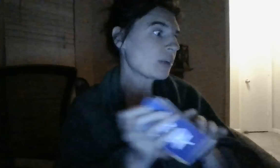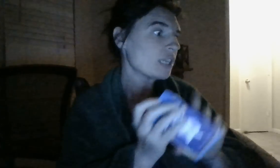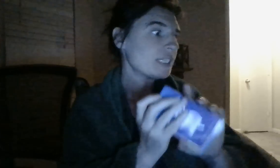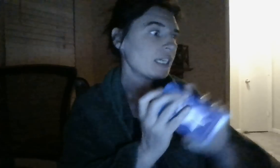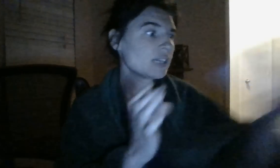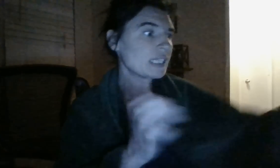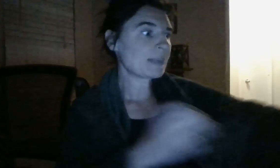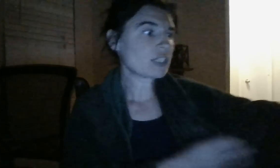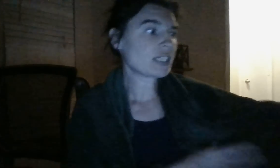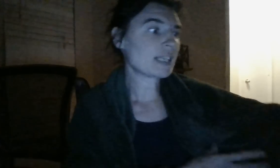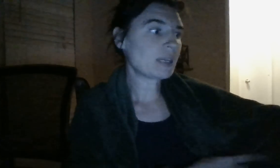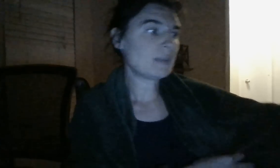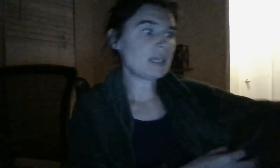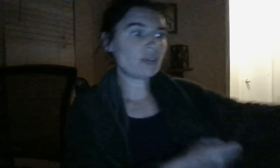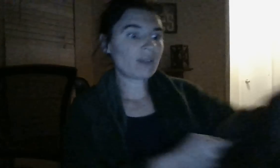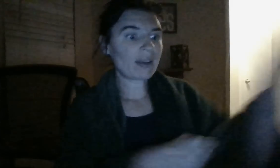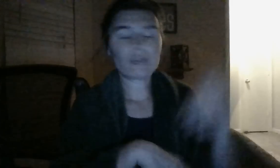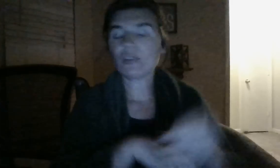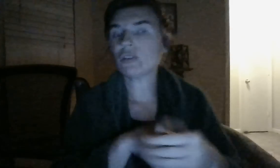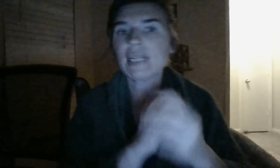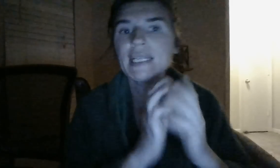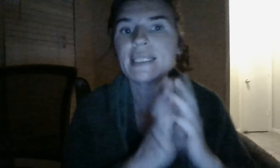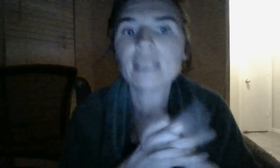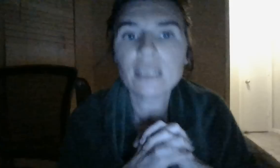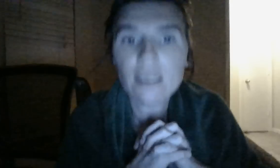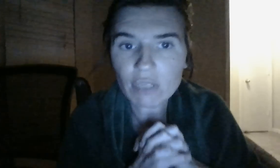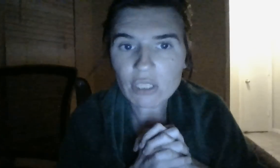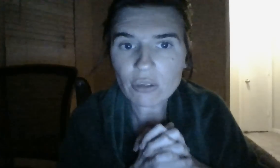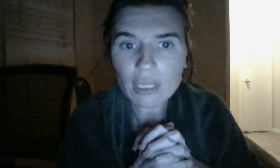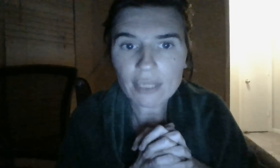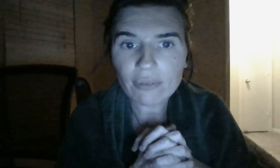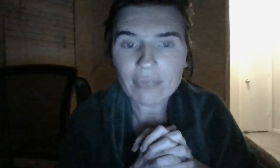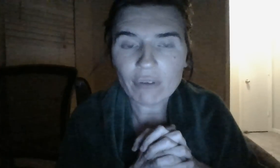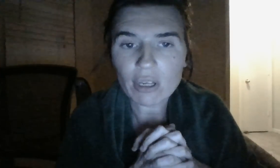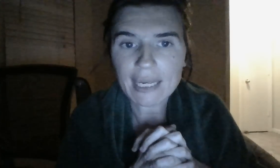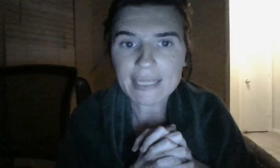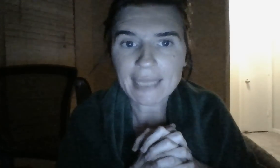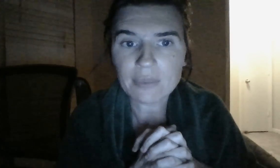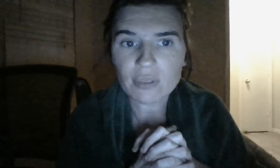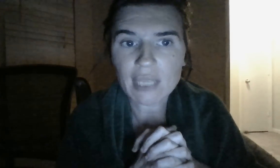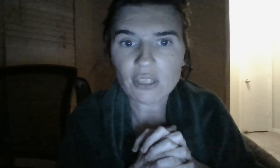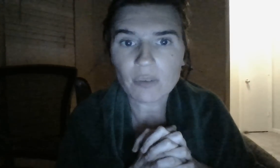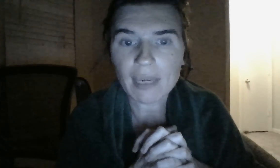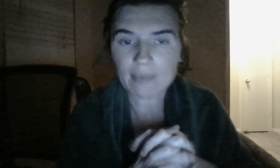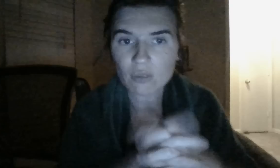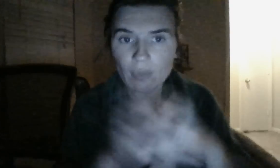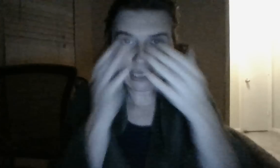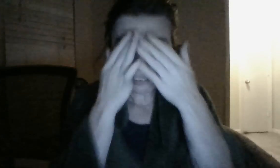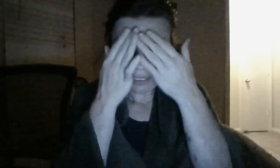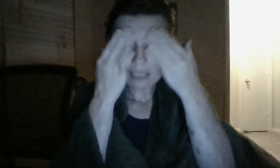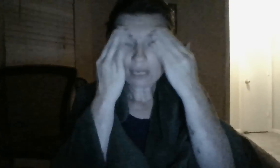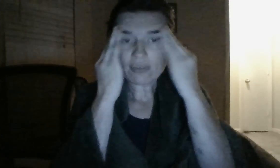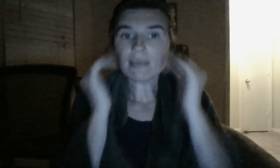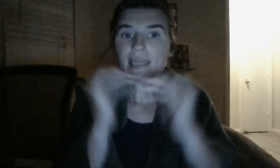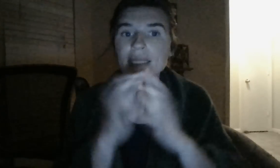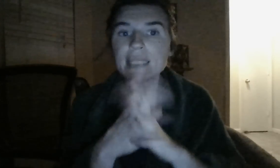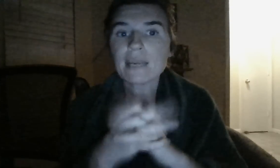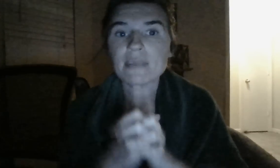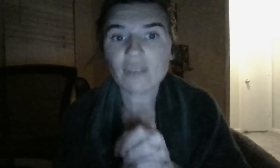my content, you can smash the sub button and be notified for future readings. Free general collective reading for all signs, cut through side to everybody in between. Don't forget the basics. Time is